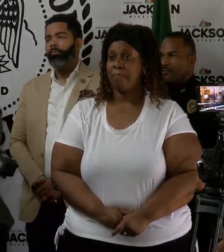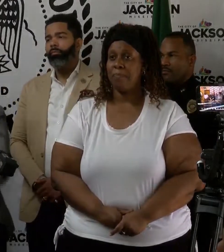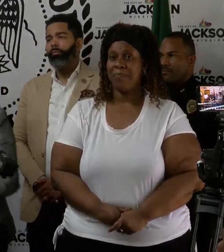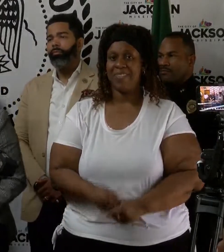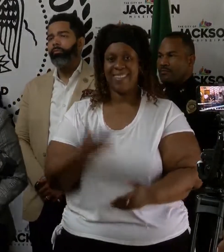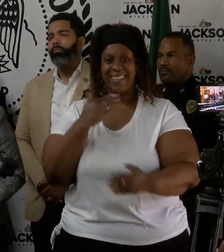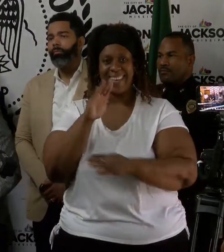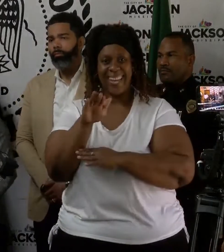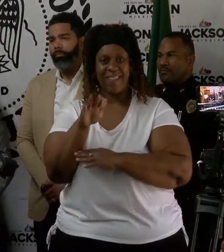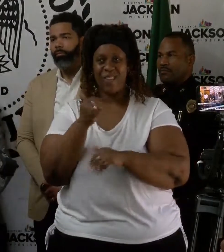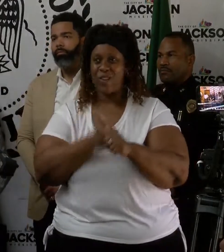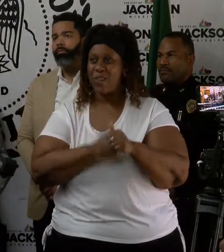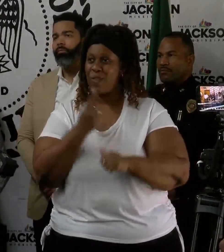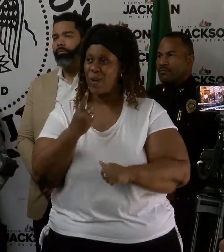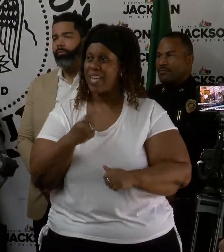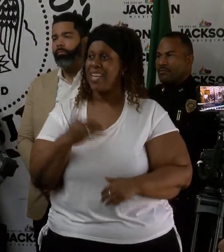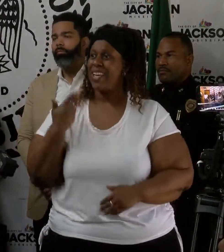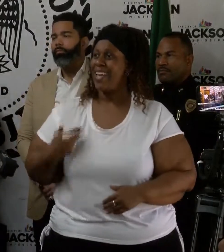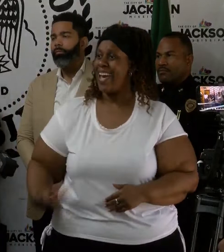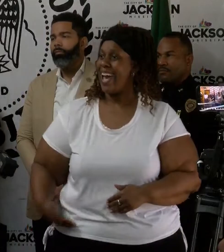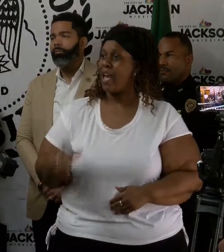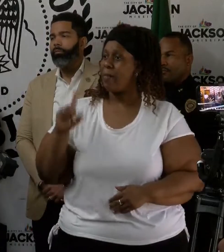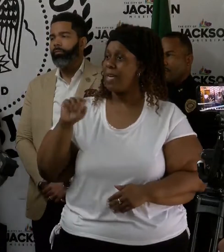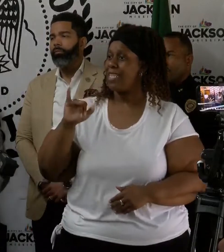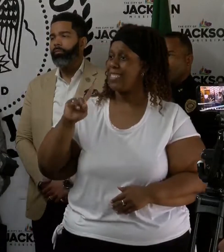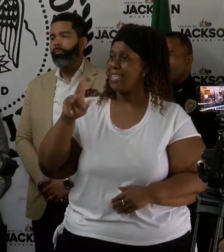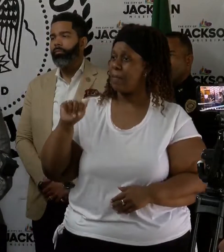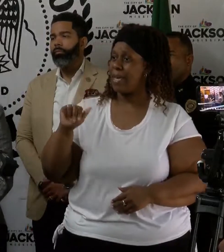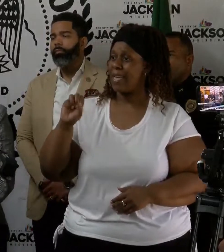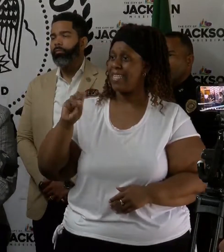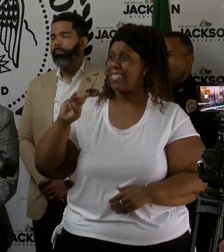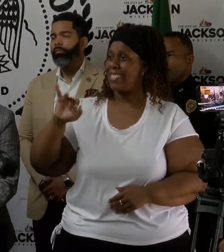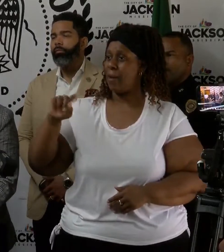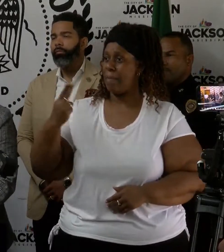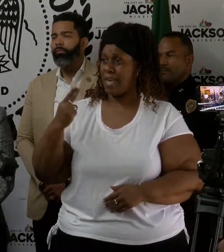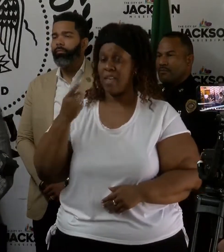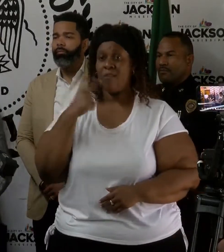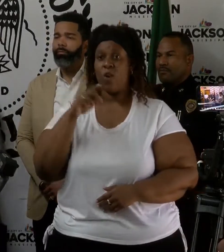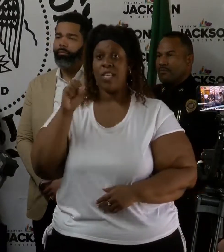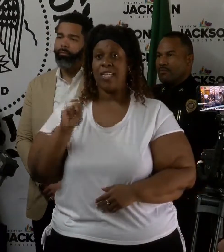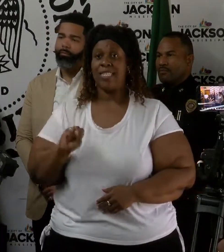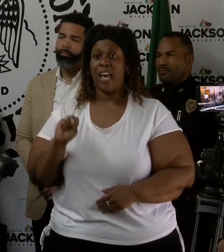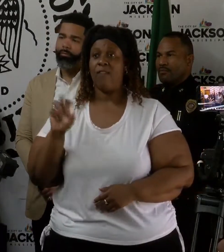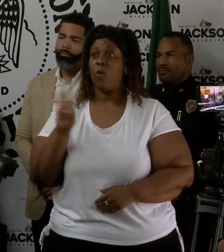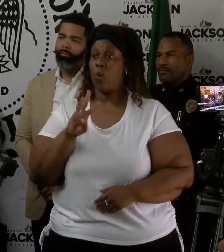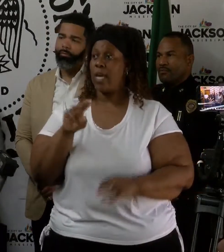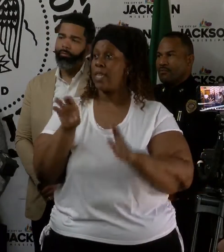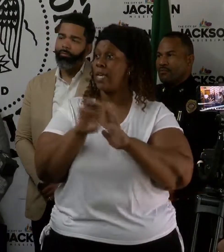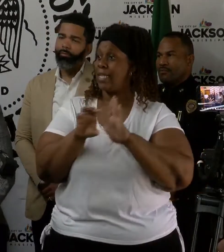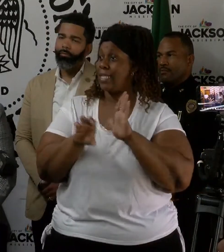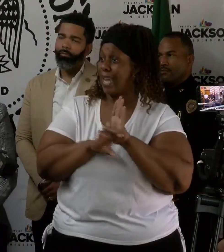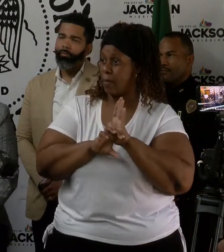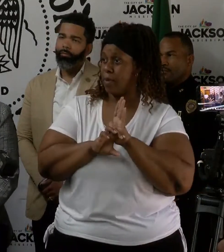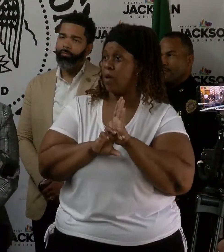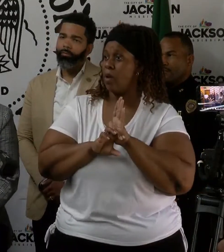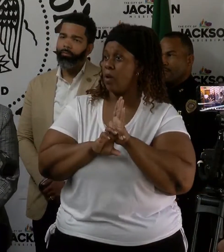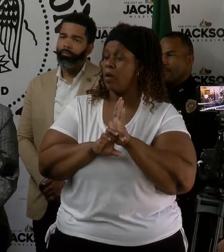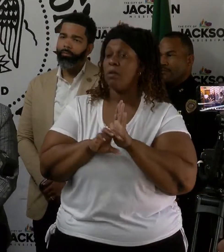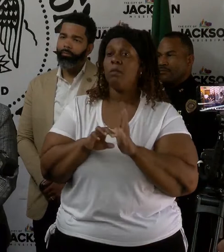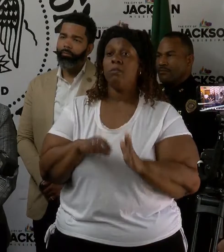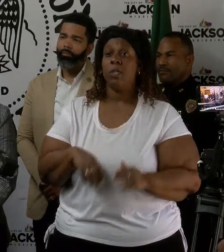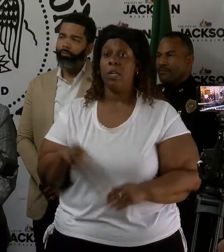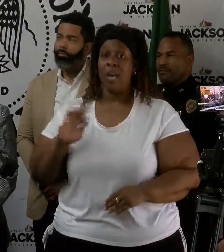Good afternoon, everyone. I'm Tameka Smith-Jewitt. I'm the Executive Director of the Southwest Mississippi Chapter. And on behalf of our